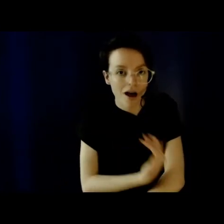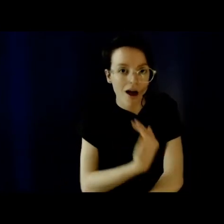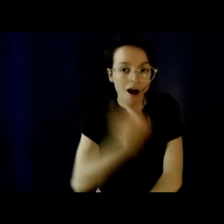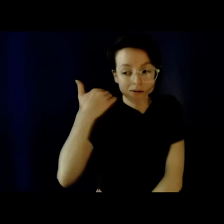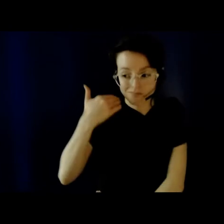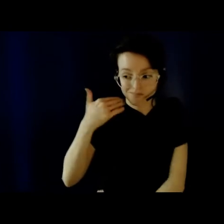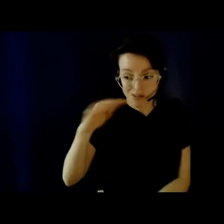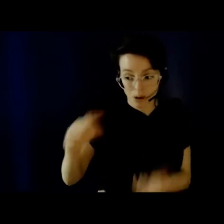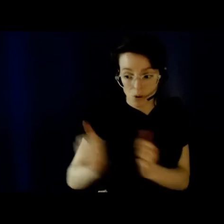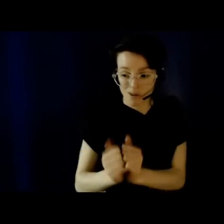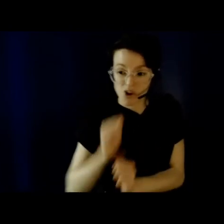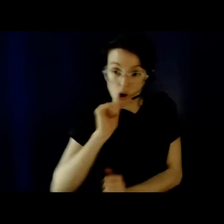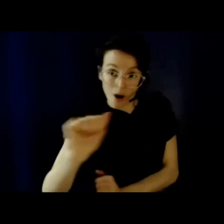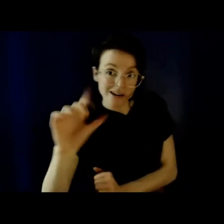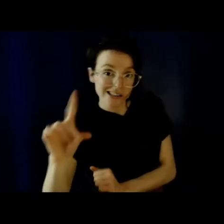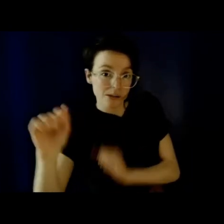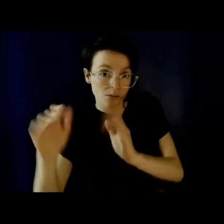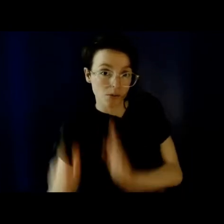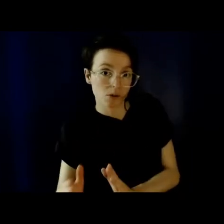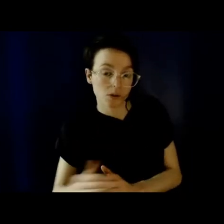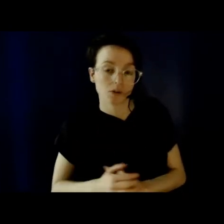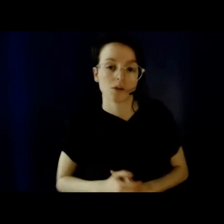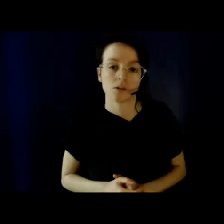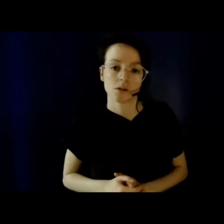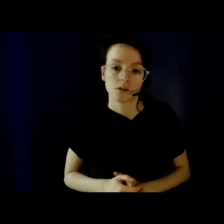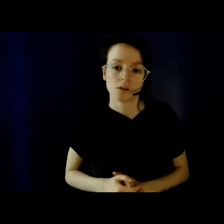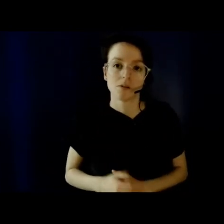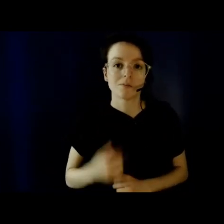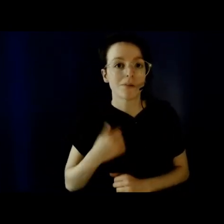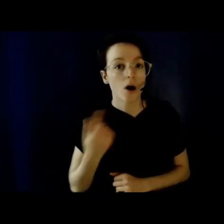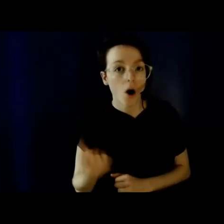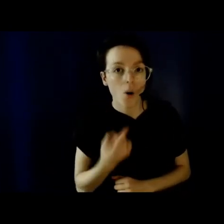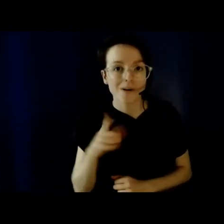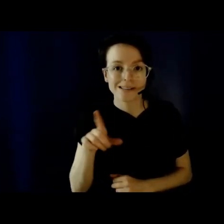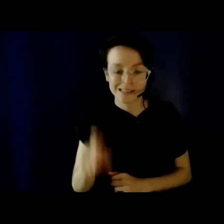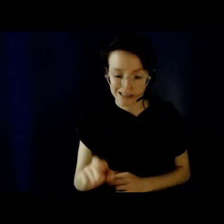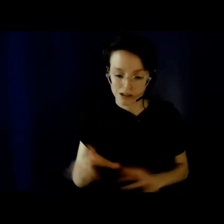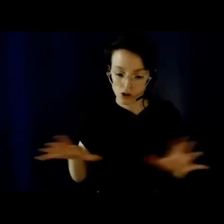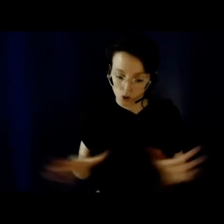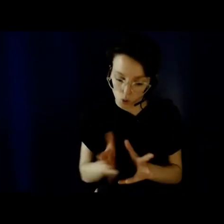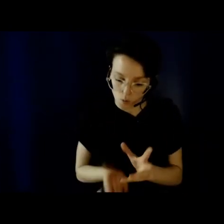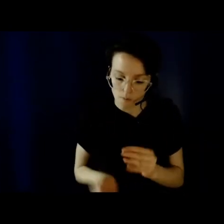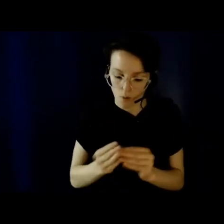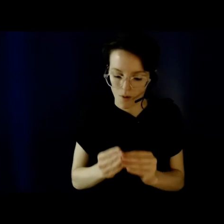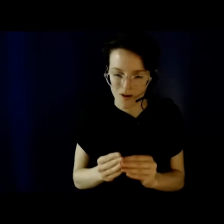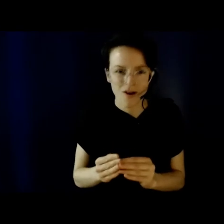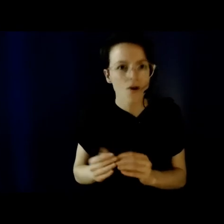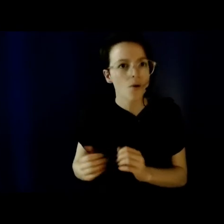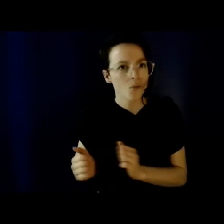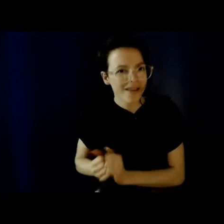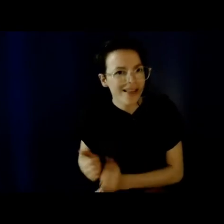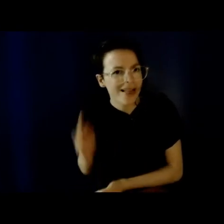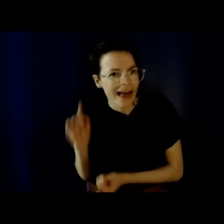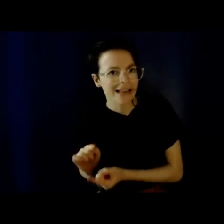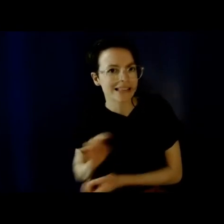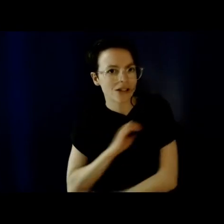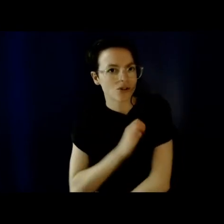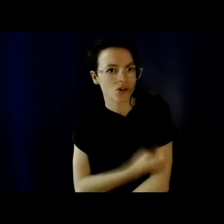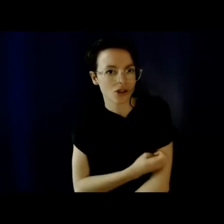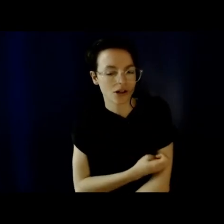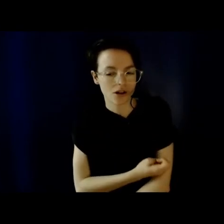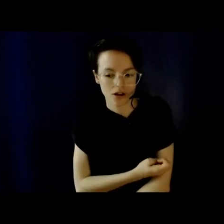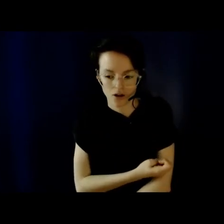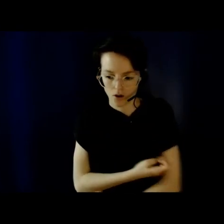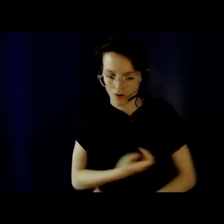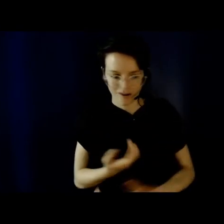So I'm always in the position of needing to do more with less and suddenly with remote options, I have had just much more to